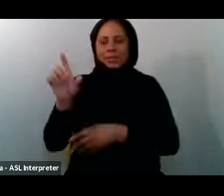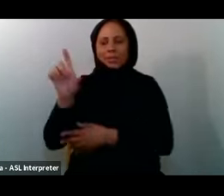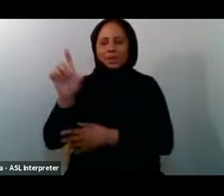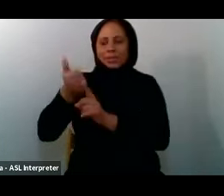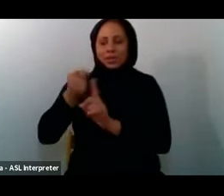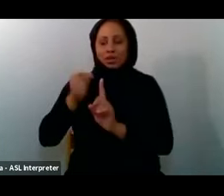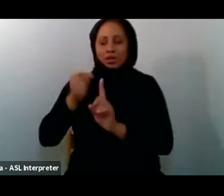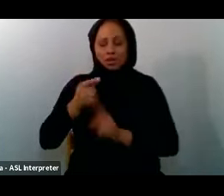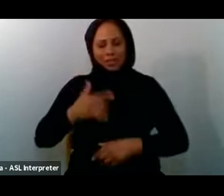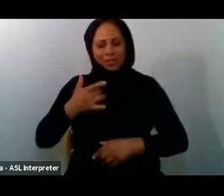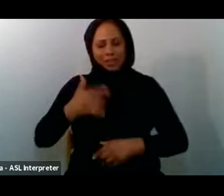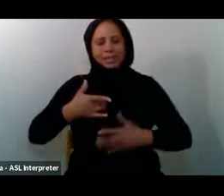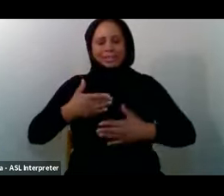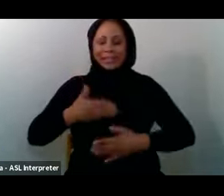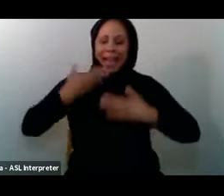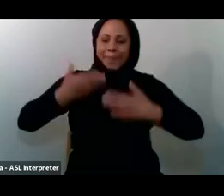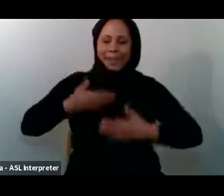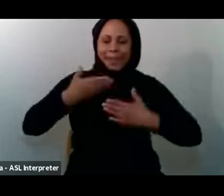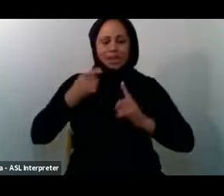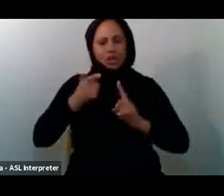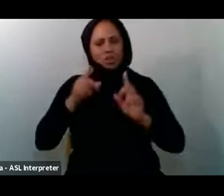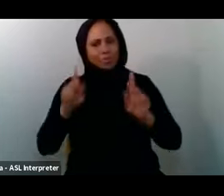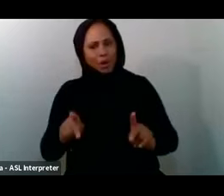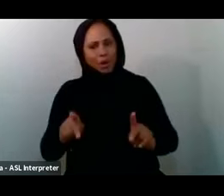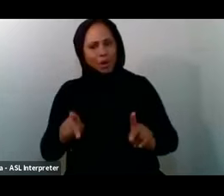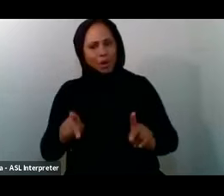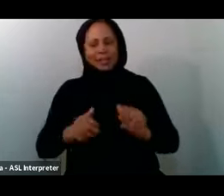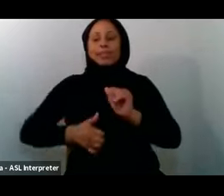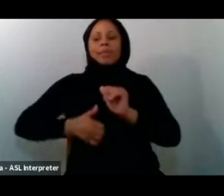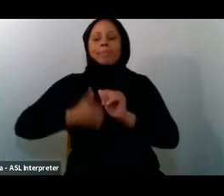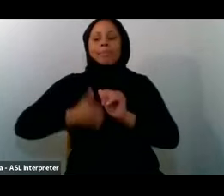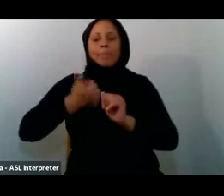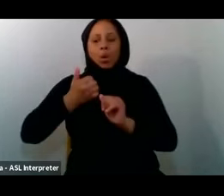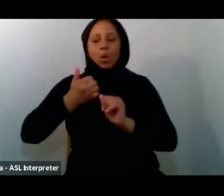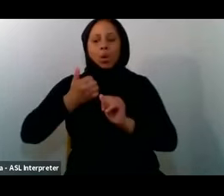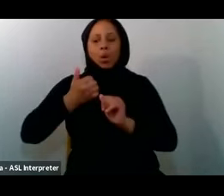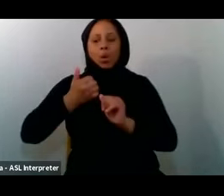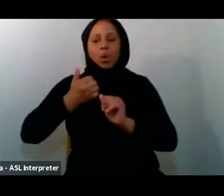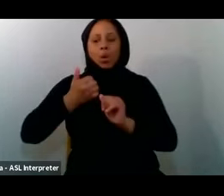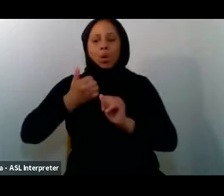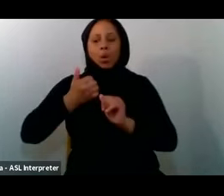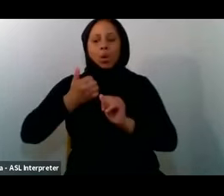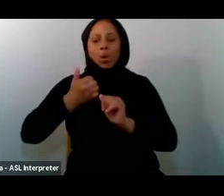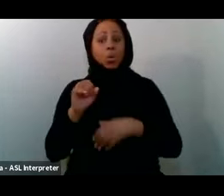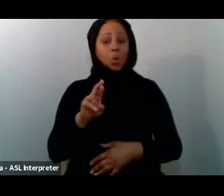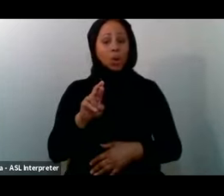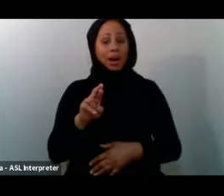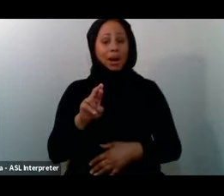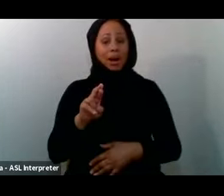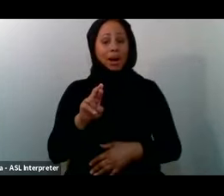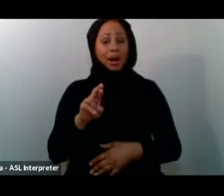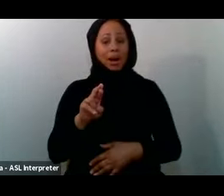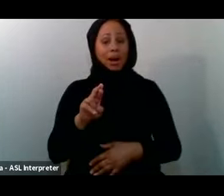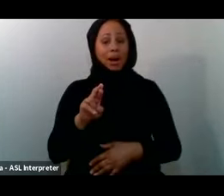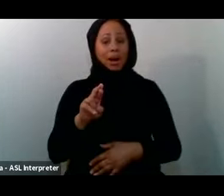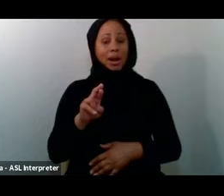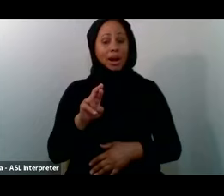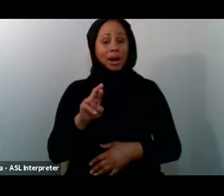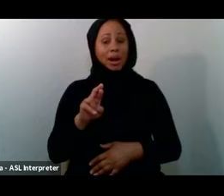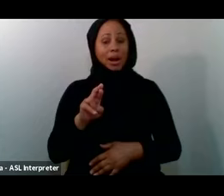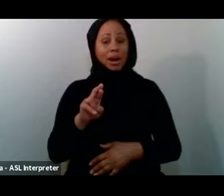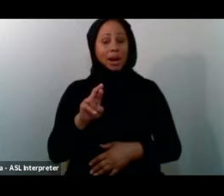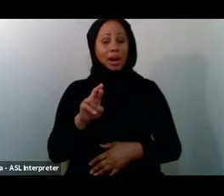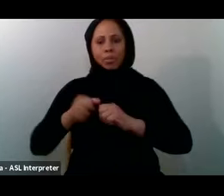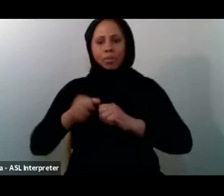Is the most beloved deed To Allah Subhanahu wa ta'ala Or Relieving him Of some distress Or paying off A debt for